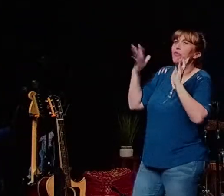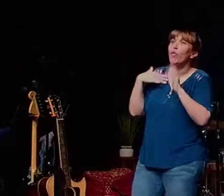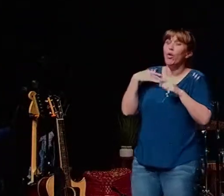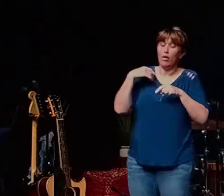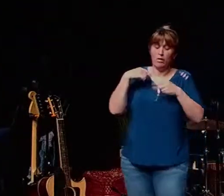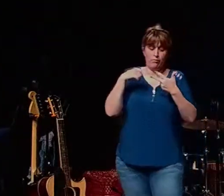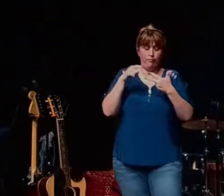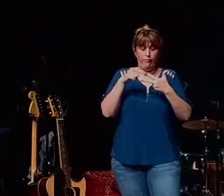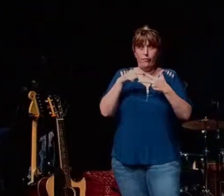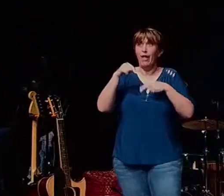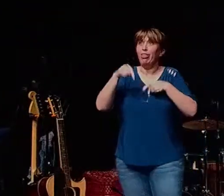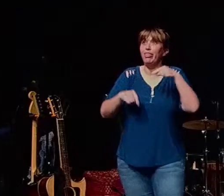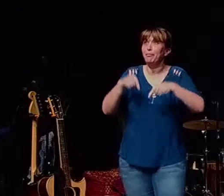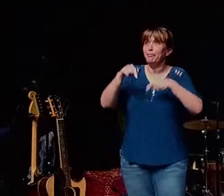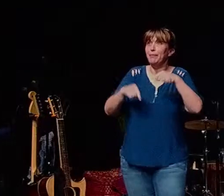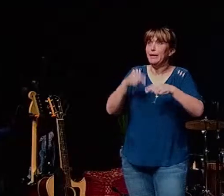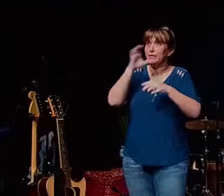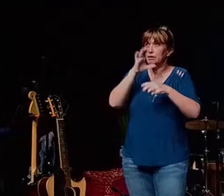limping seeker